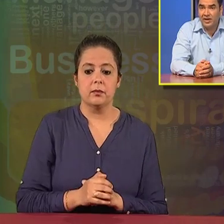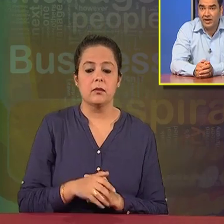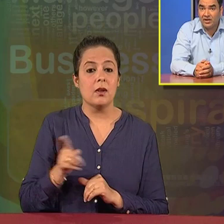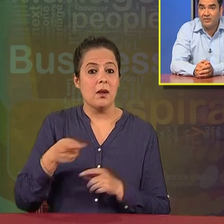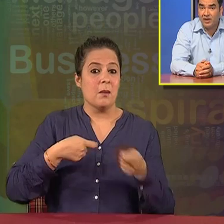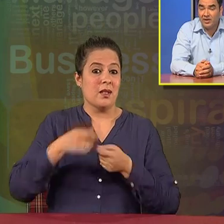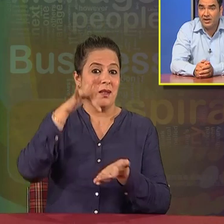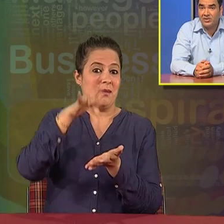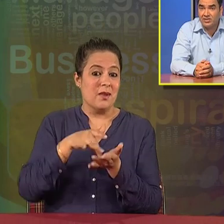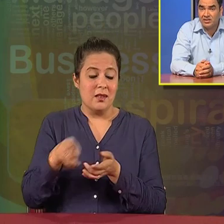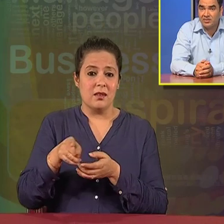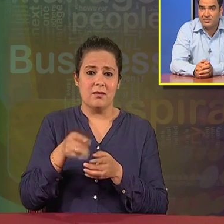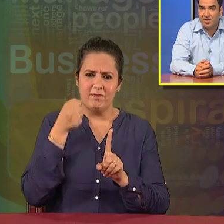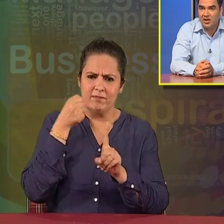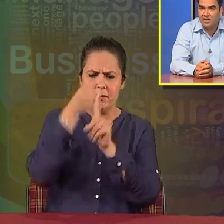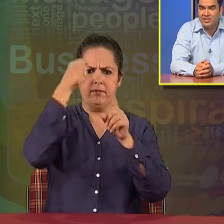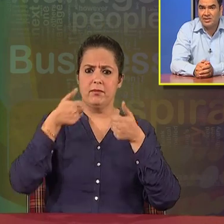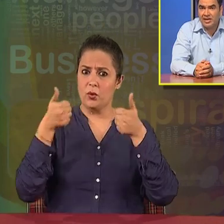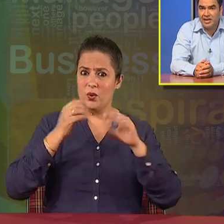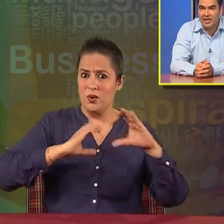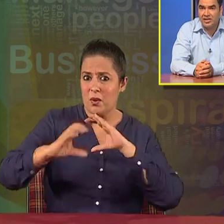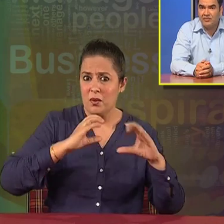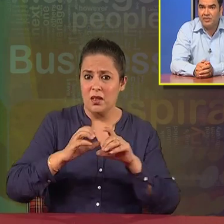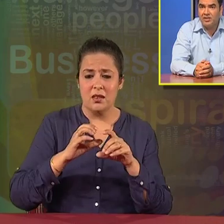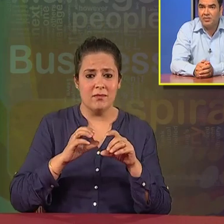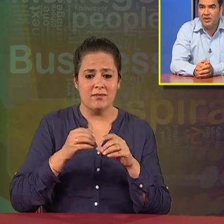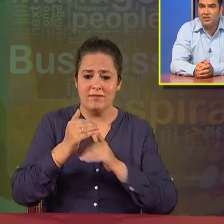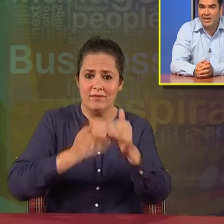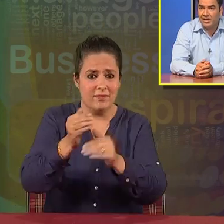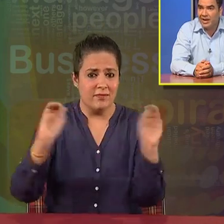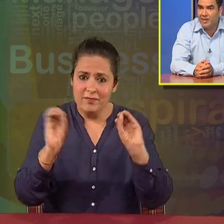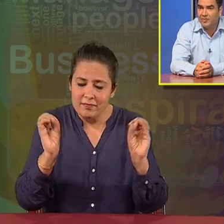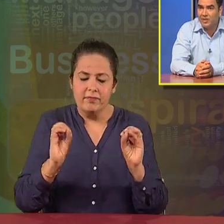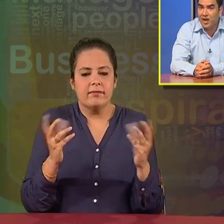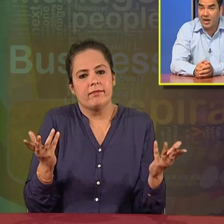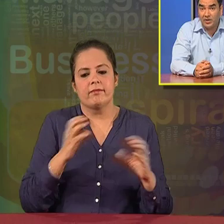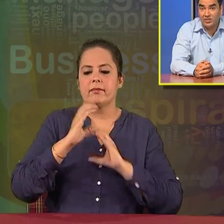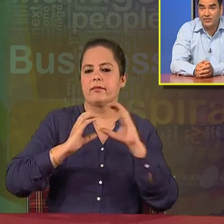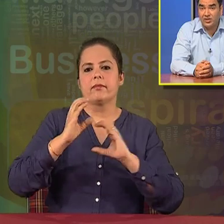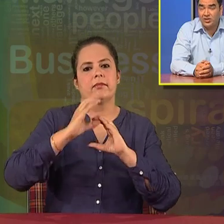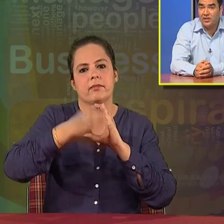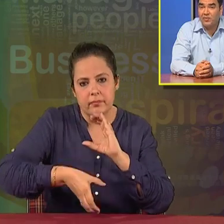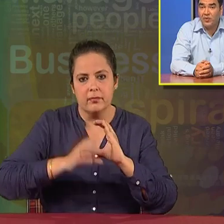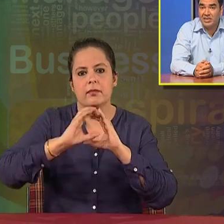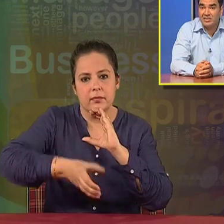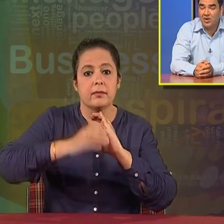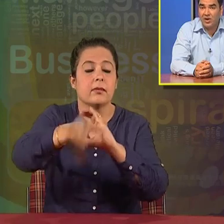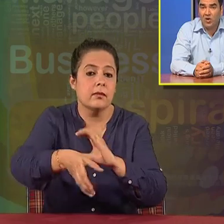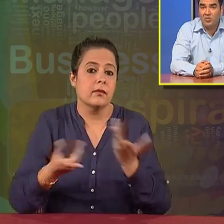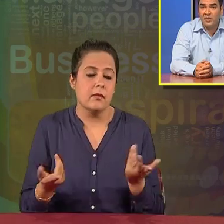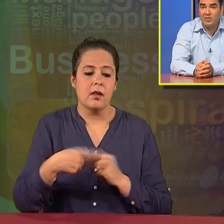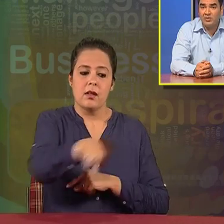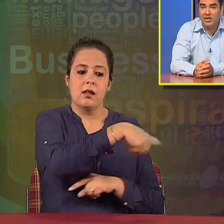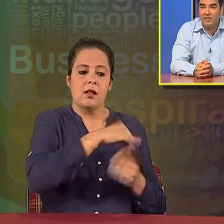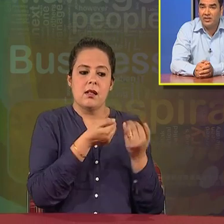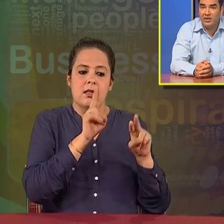having effective communication system, then certainly there will be the communication gap, and because of which the employees will